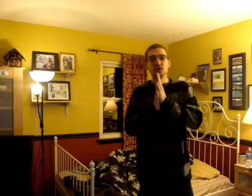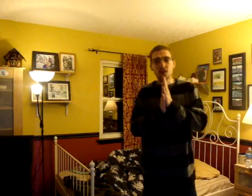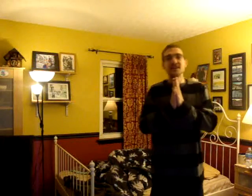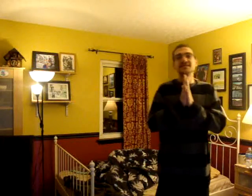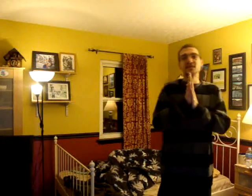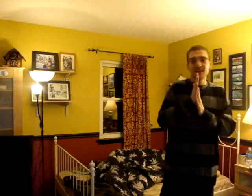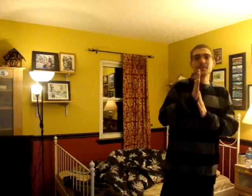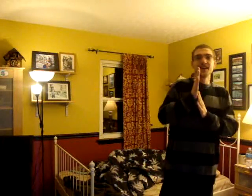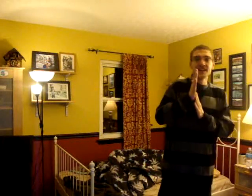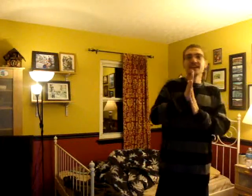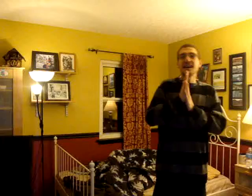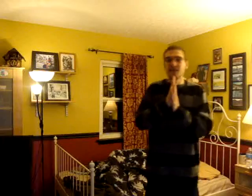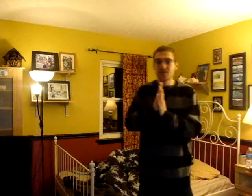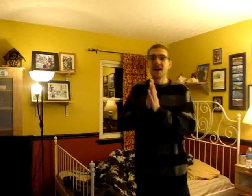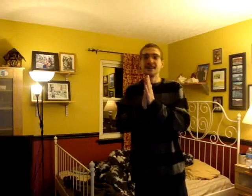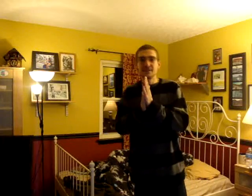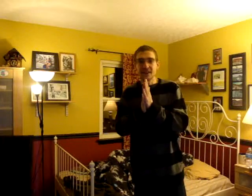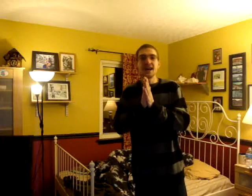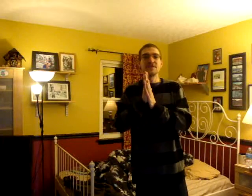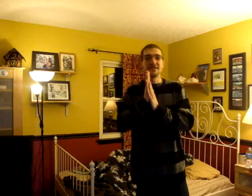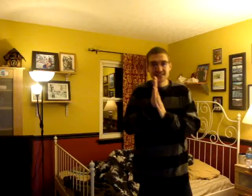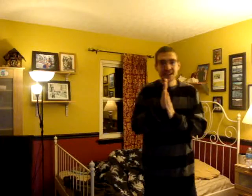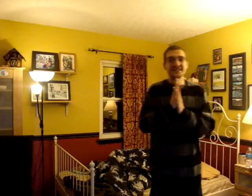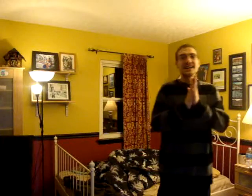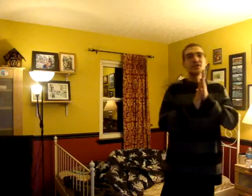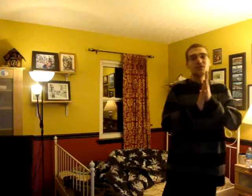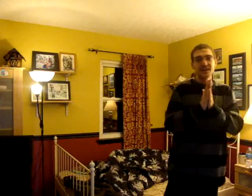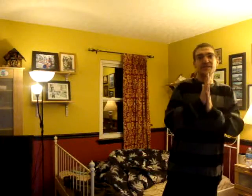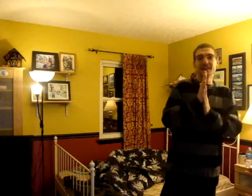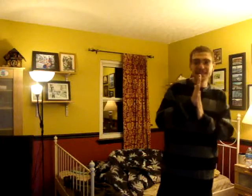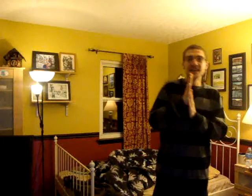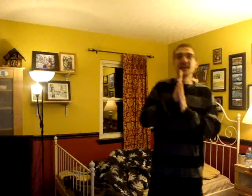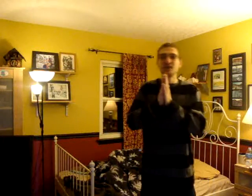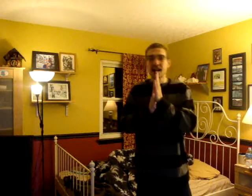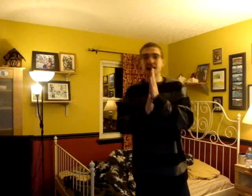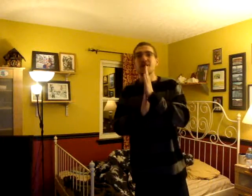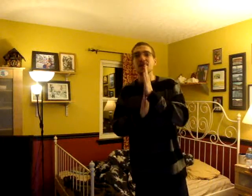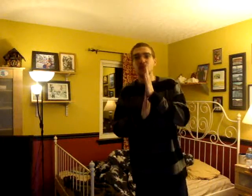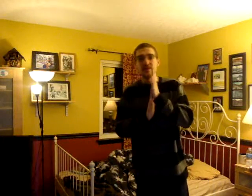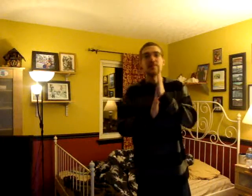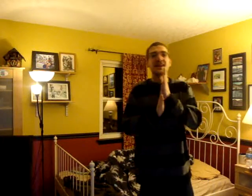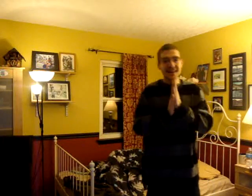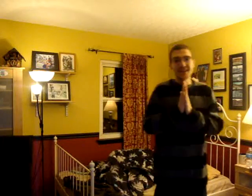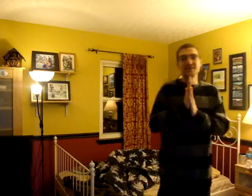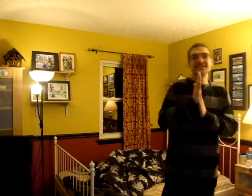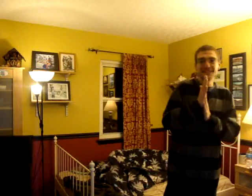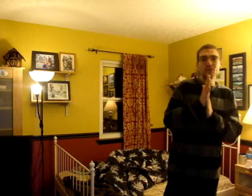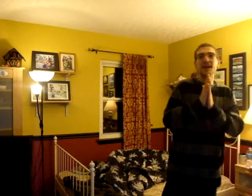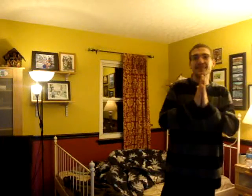you know I disagree, man. That anybody even have a chance in your grievance, if you gotta follow with me. But I guarantee you that